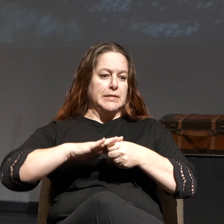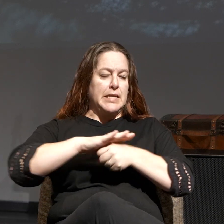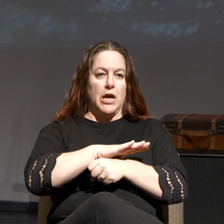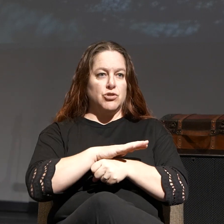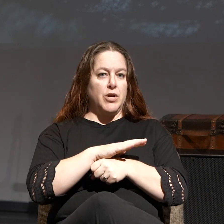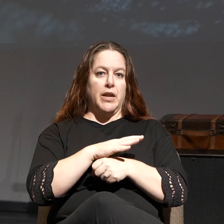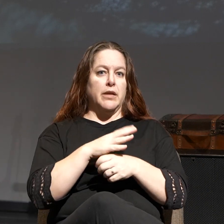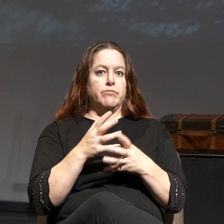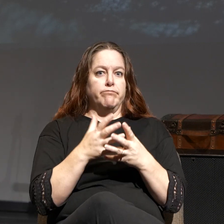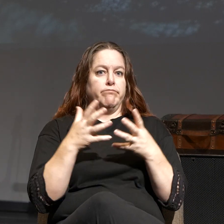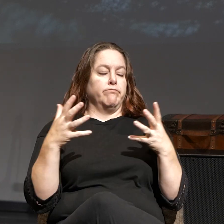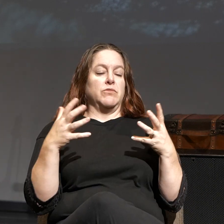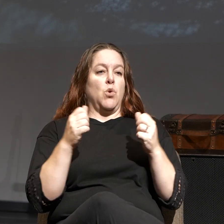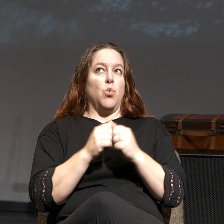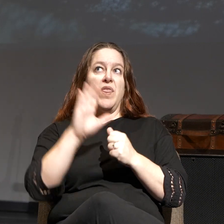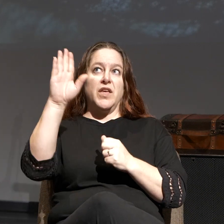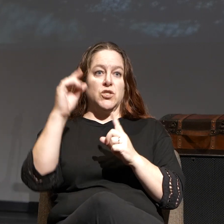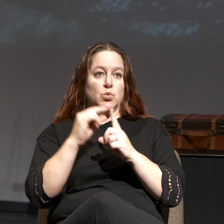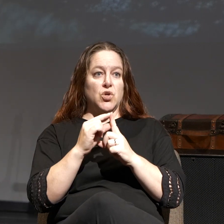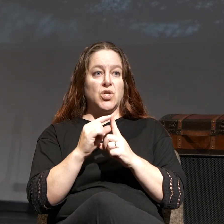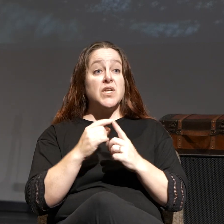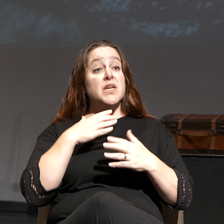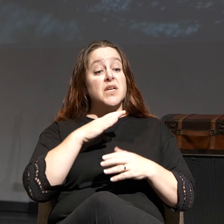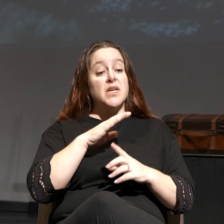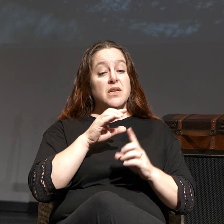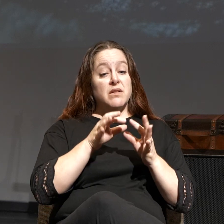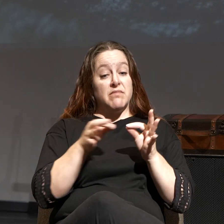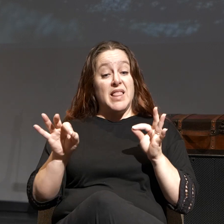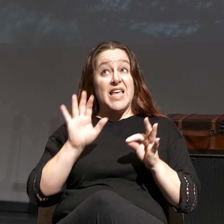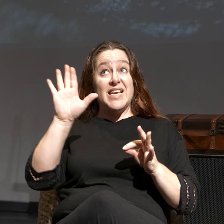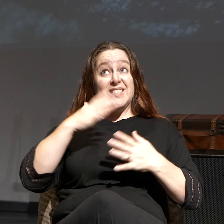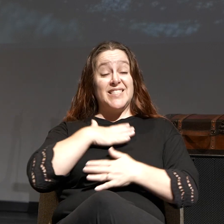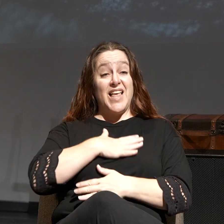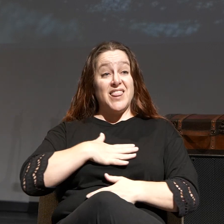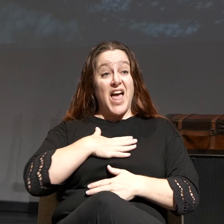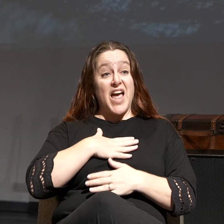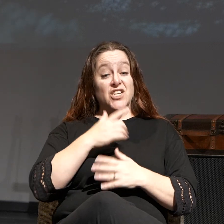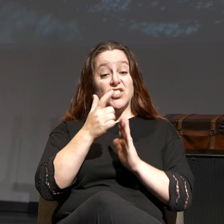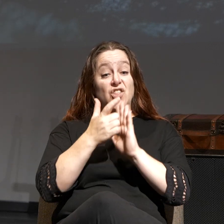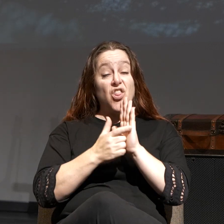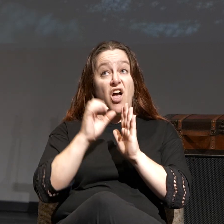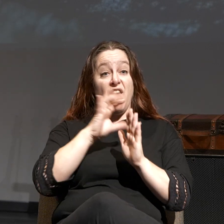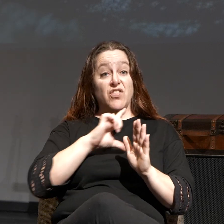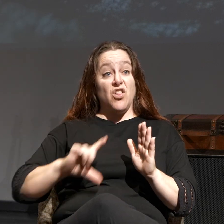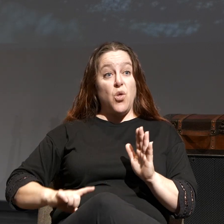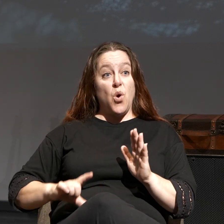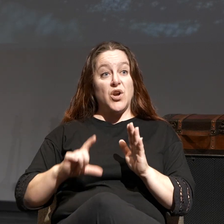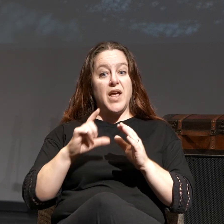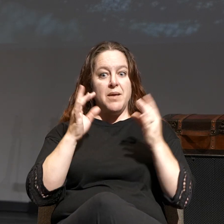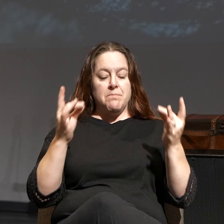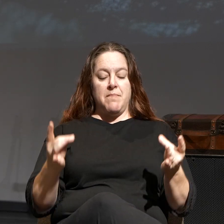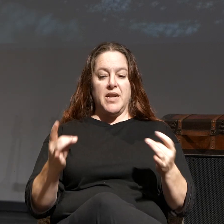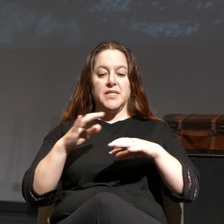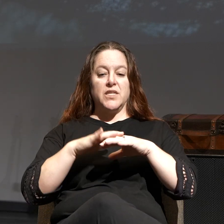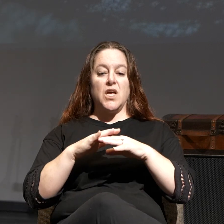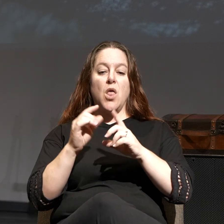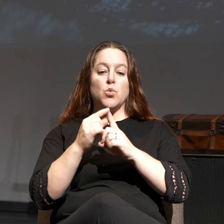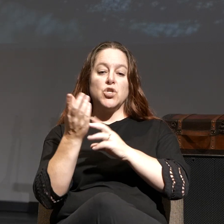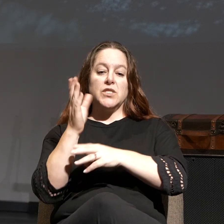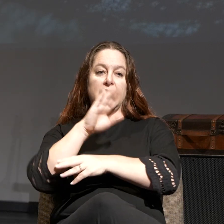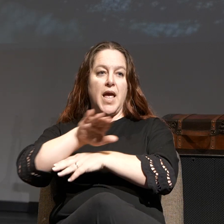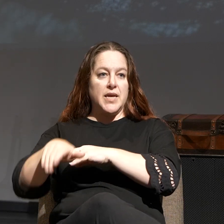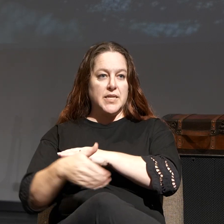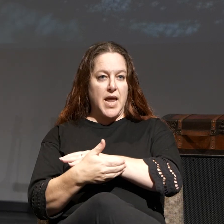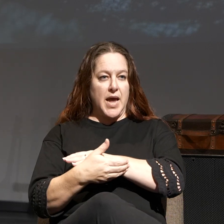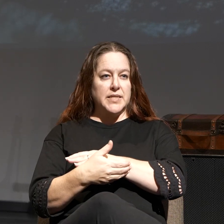but his delight is in the law of the Lord, and on his law he meditates day and night. The word delight is a great word. It means to